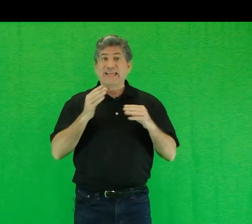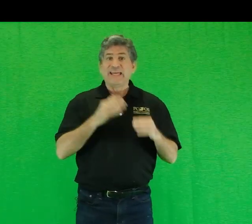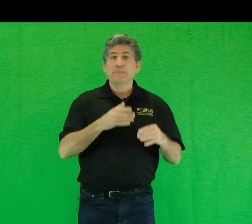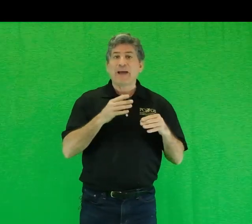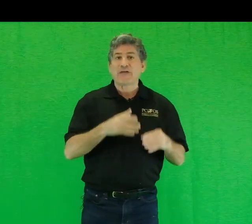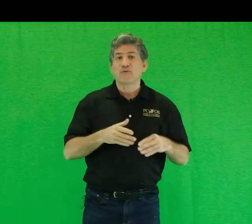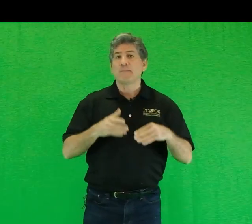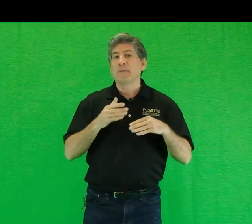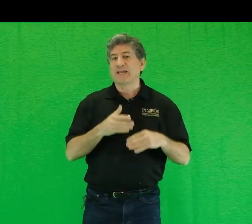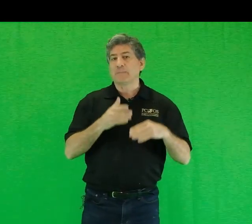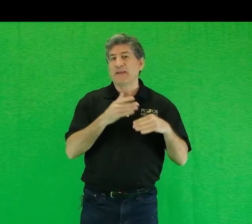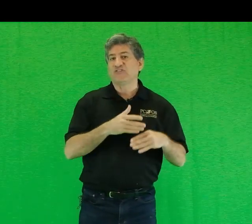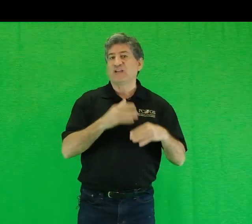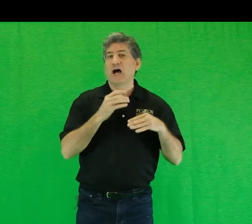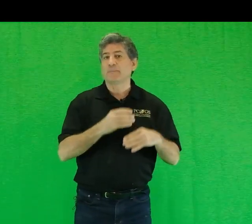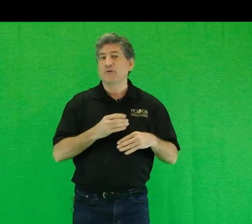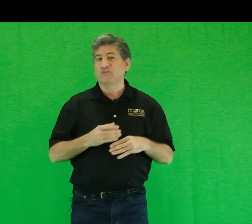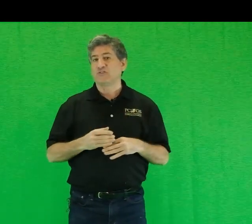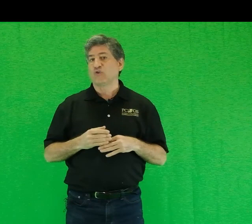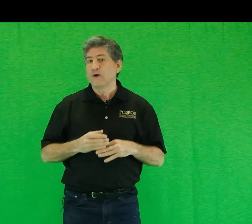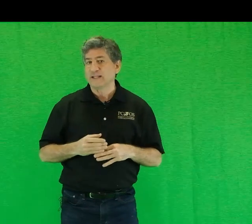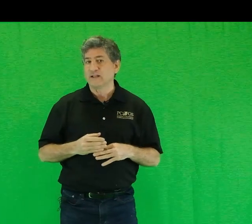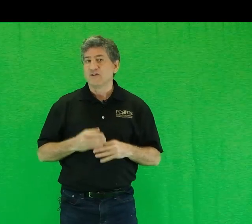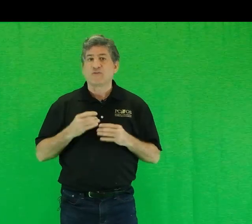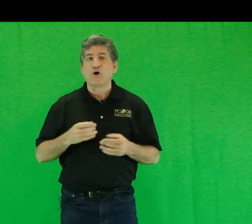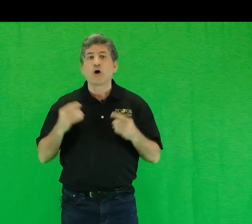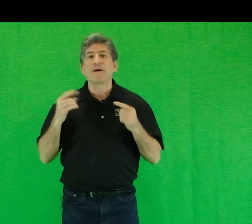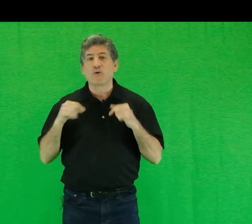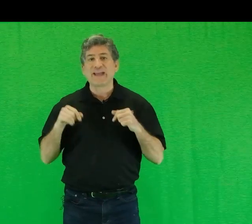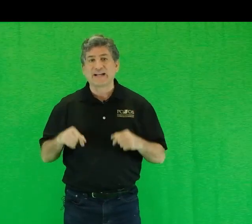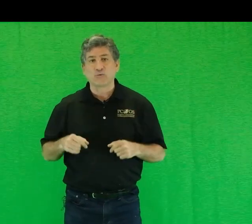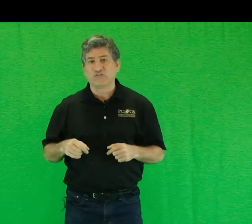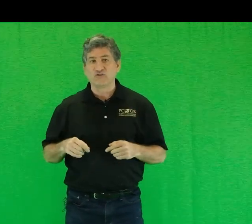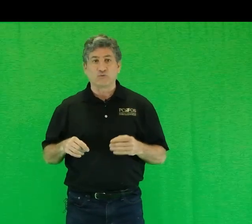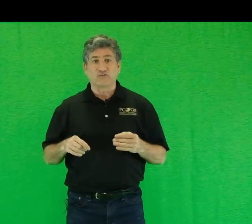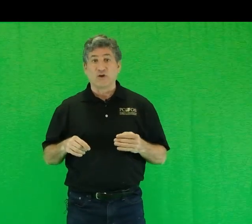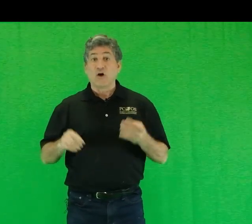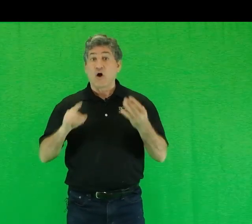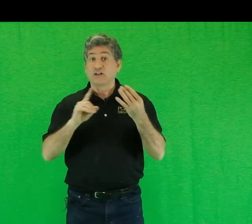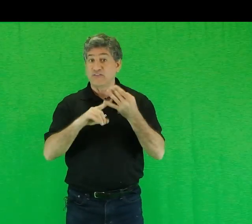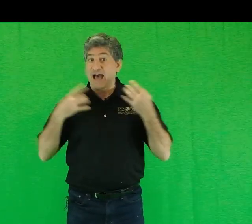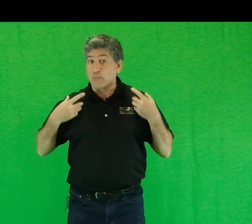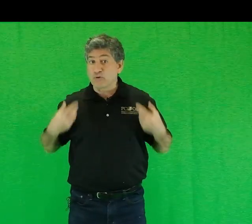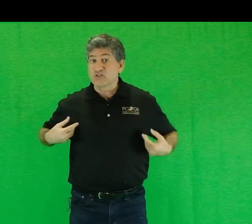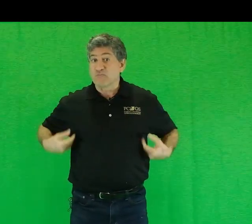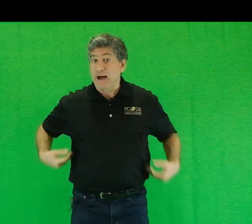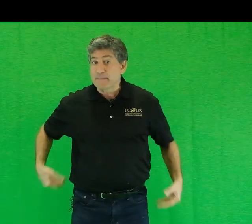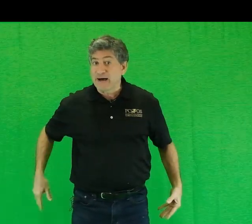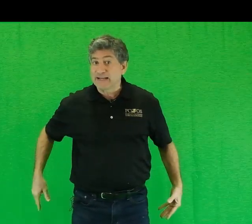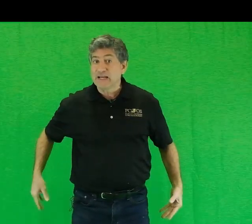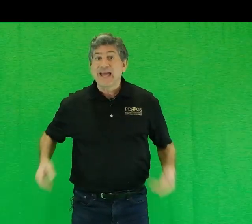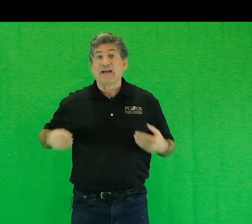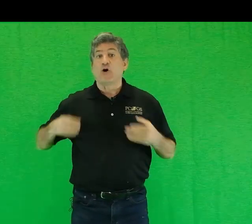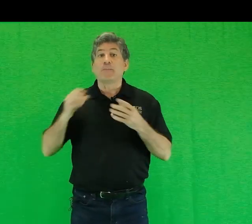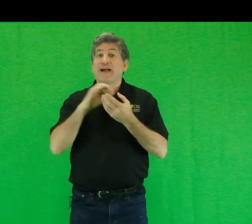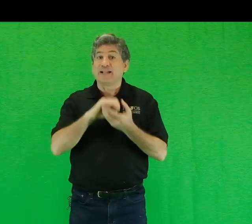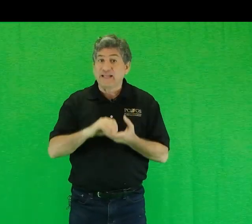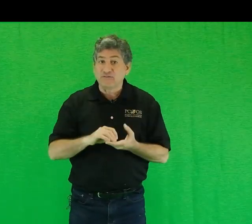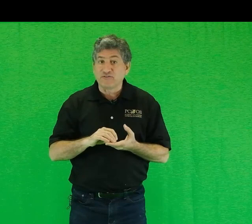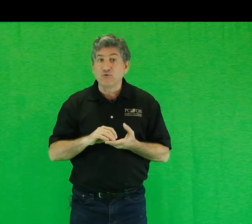in-bathroom bucket-based composting toilet for all my organic residuals, all of the outputs of my body and all my uneaten food